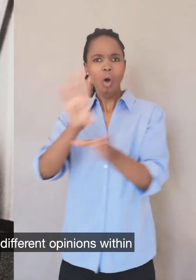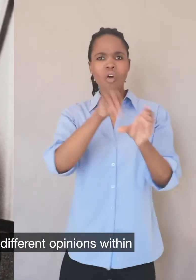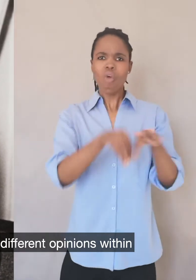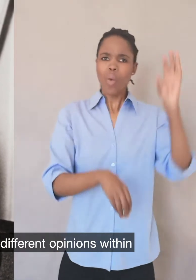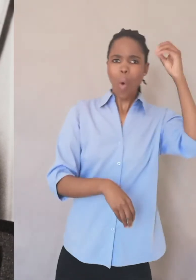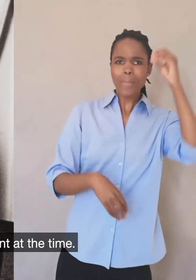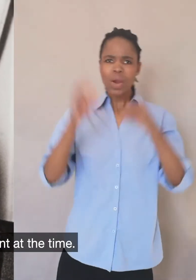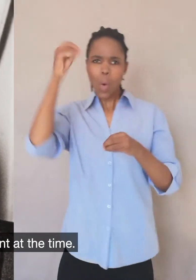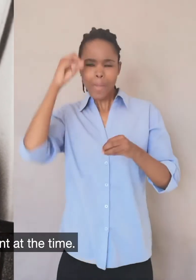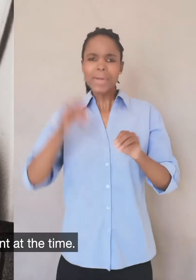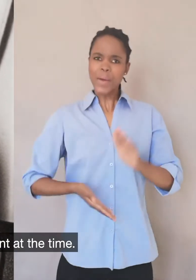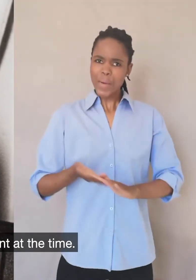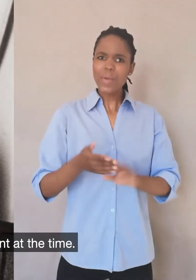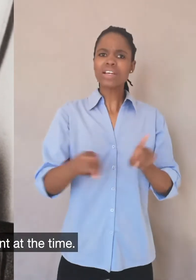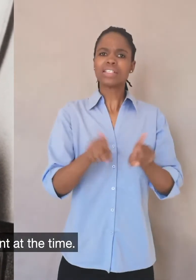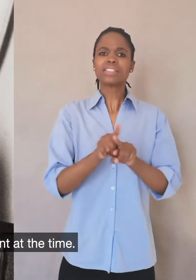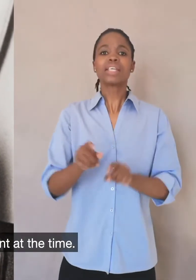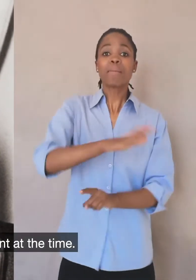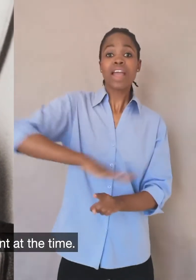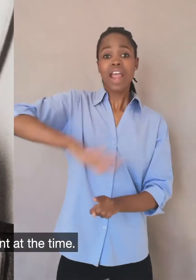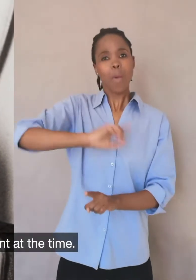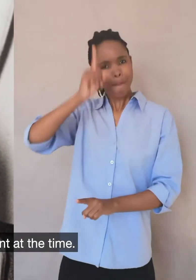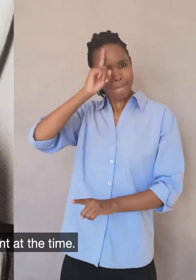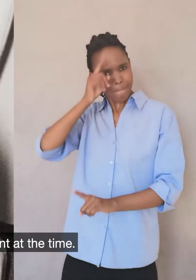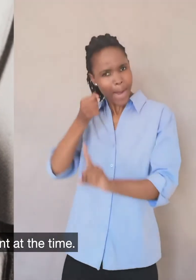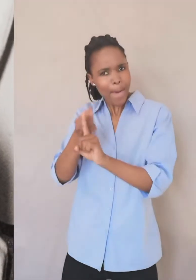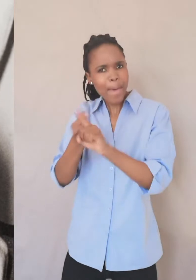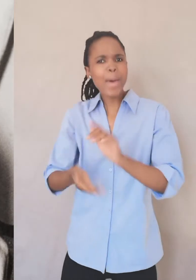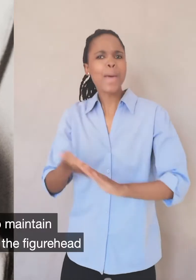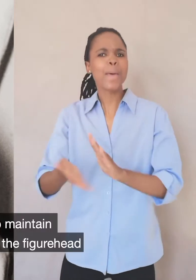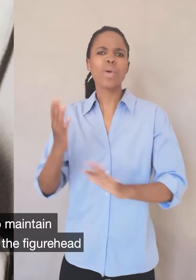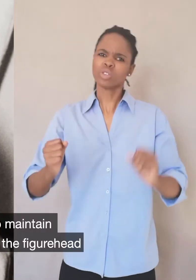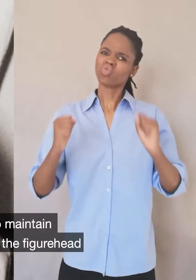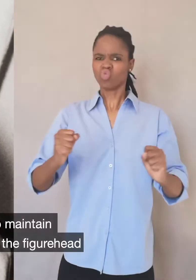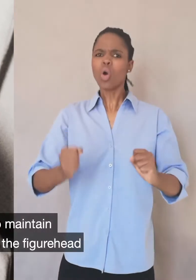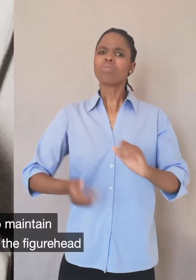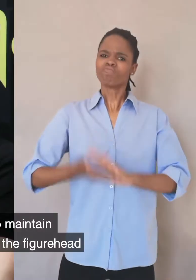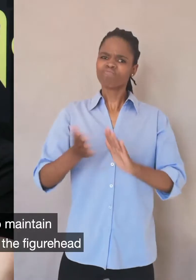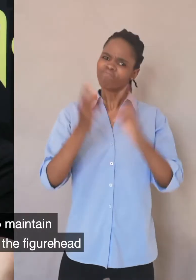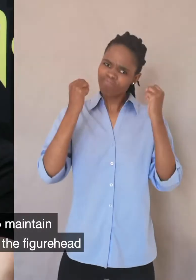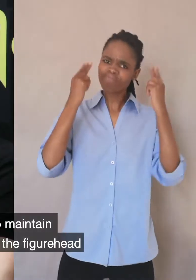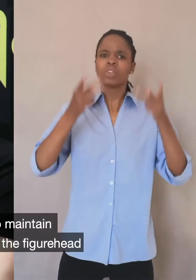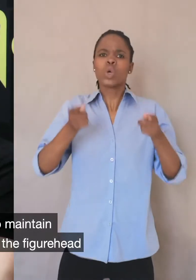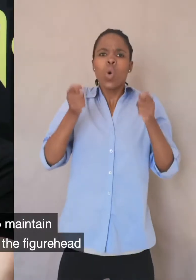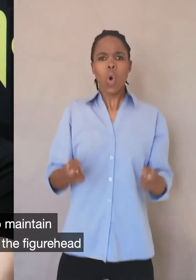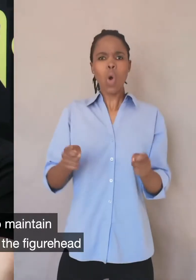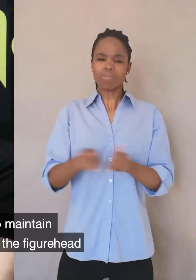the black civil rights movement of the time. He was strong enough to maintain his position as the leader and the figurehead